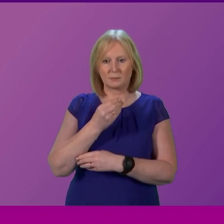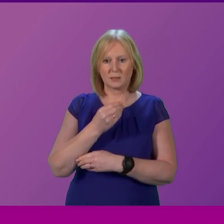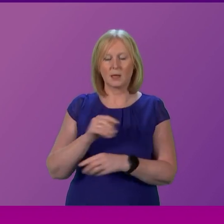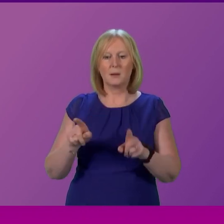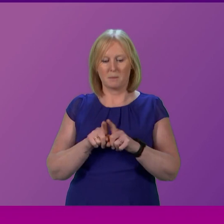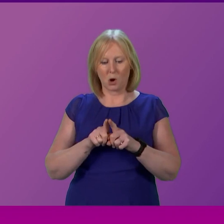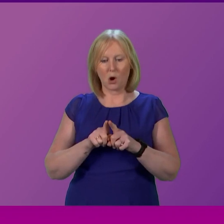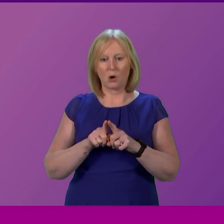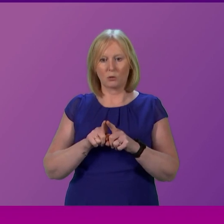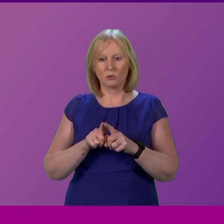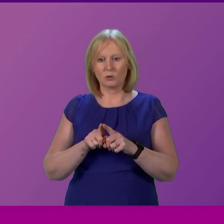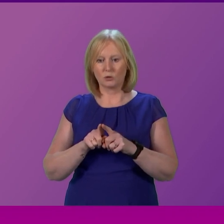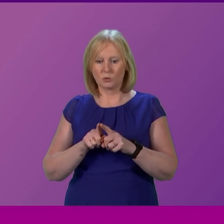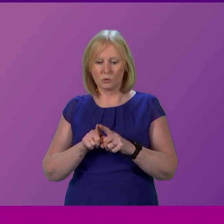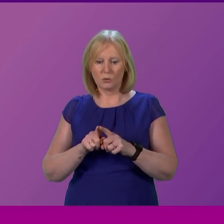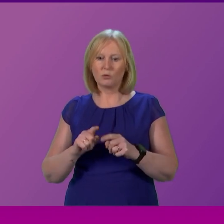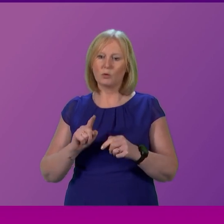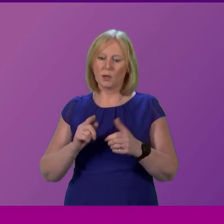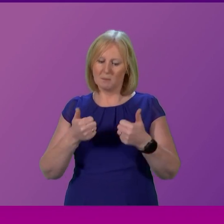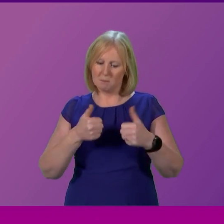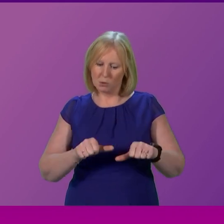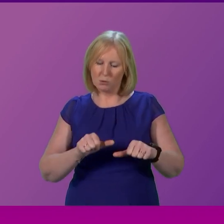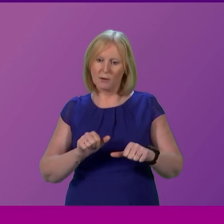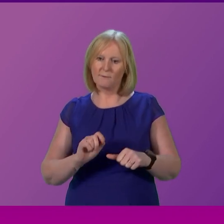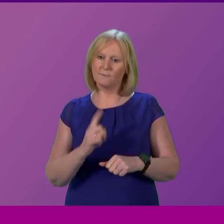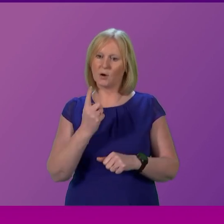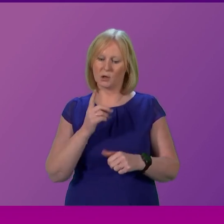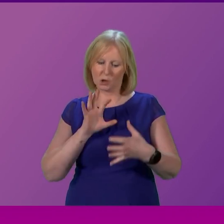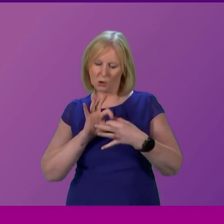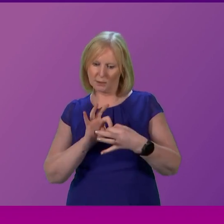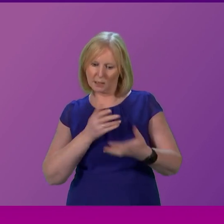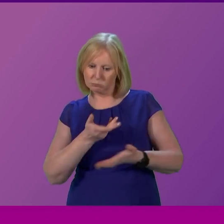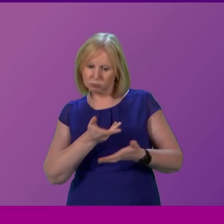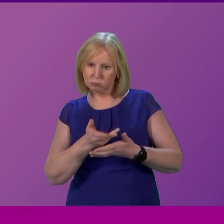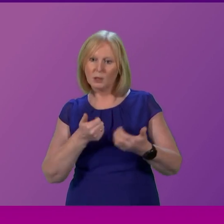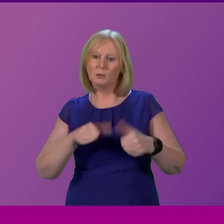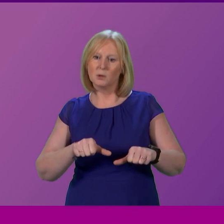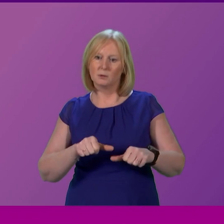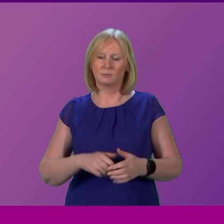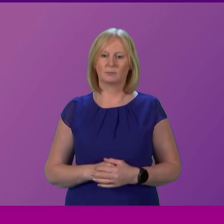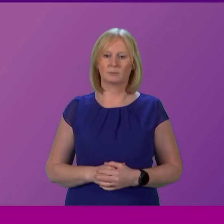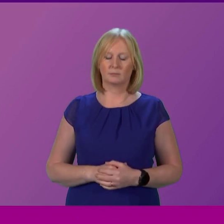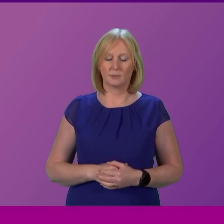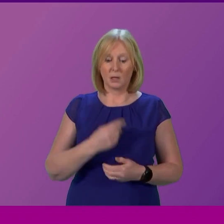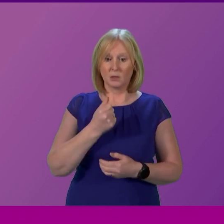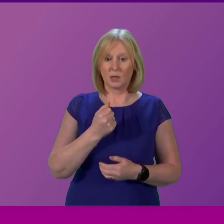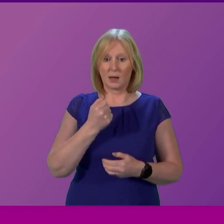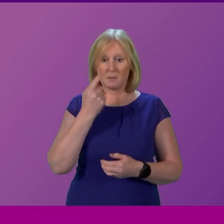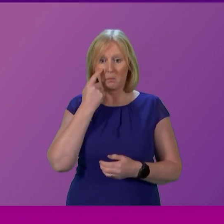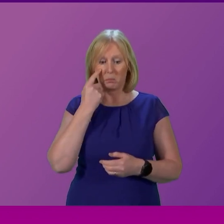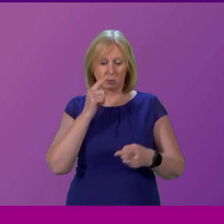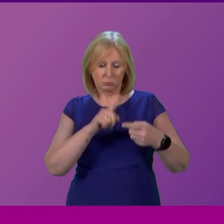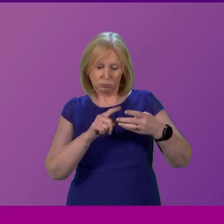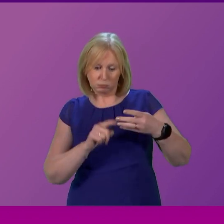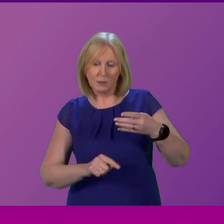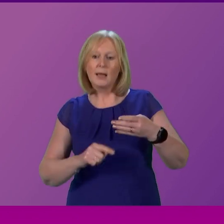were dealt with through their initial contact. Despite the pressure I have outlined, we are seeing progress in some key areas across the system.